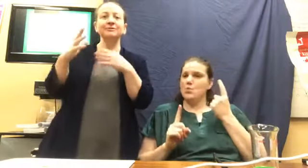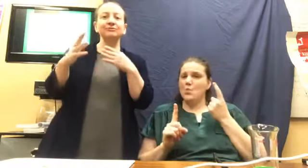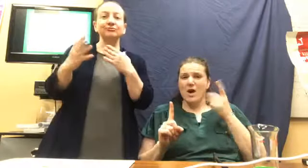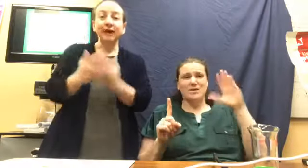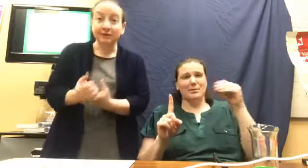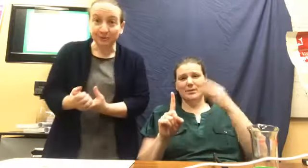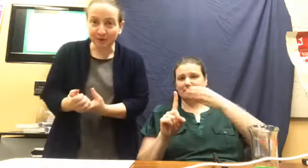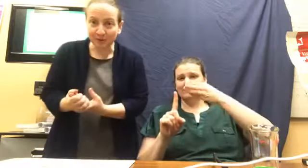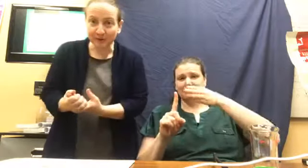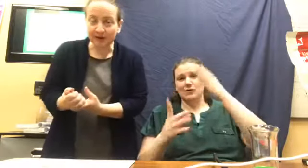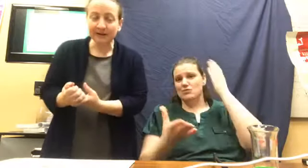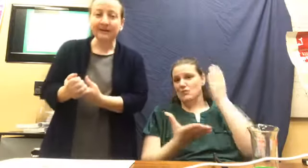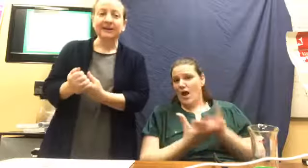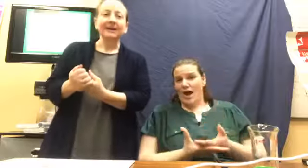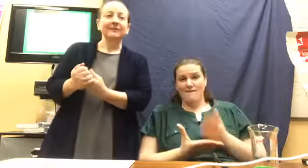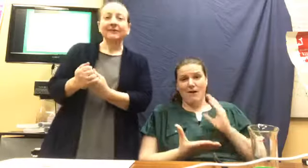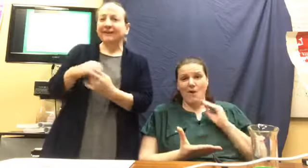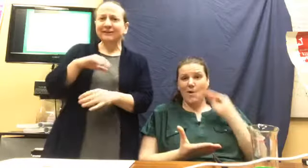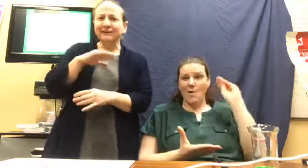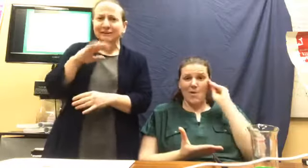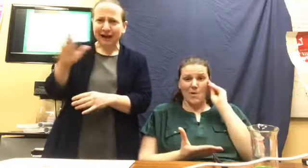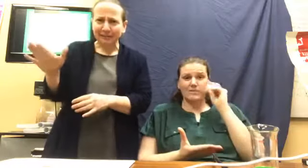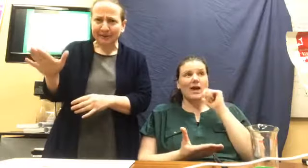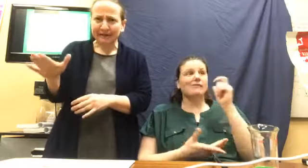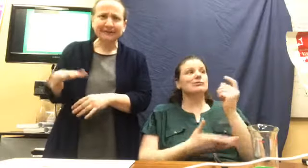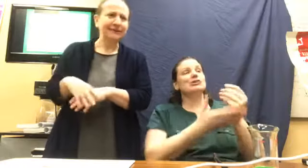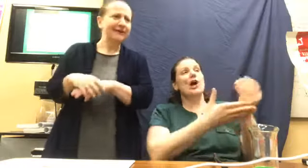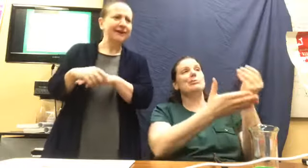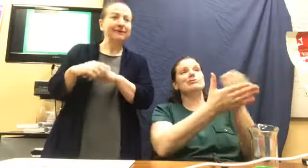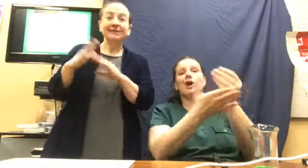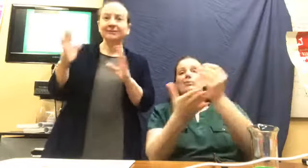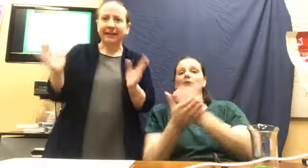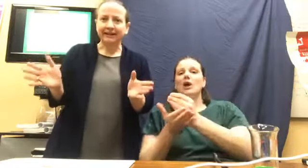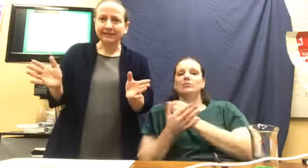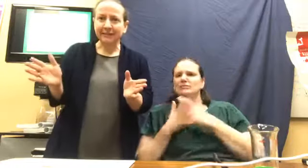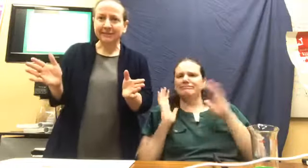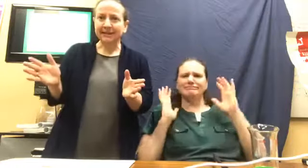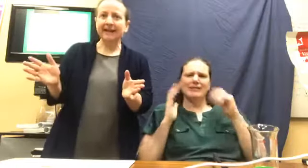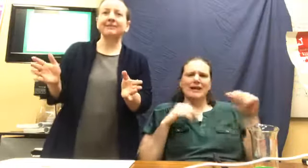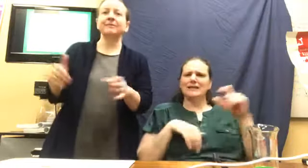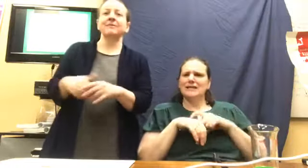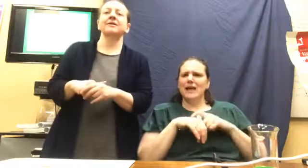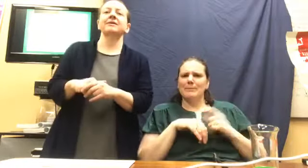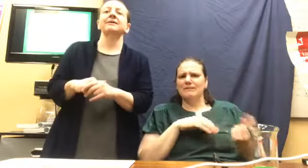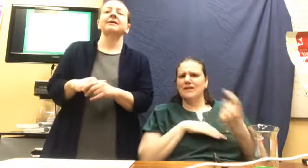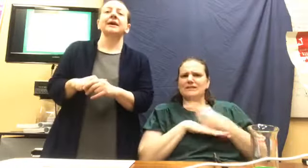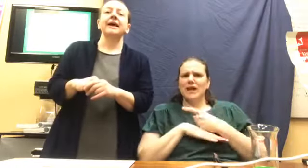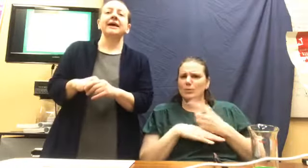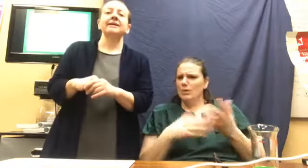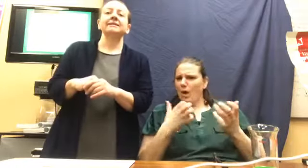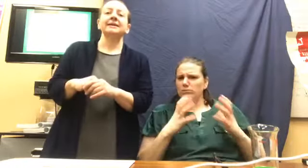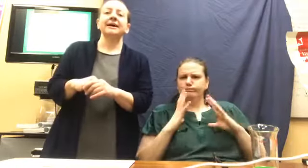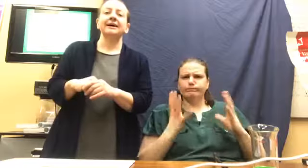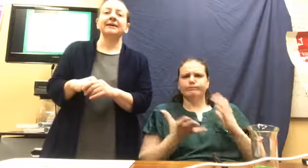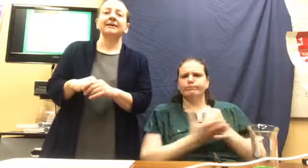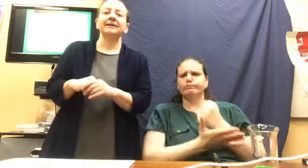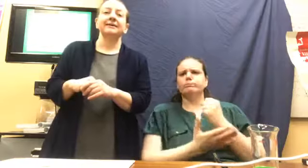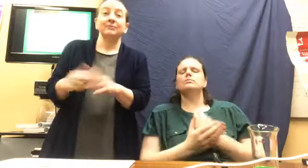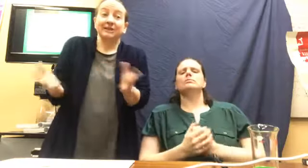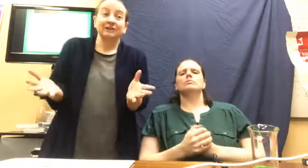right to our door. We don't have to go shopping. We don't have, we can do it any time of the day that we want. And, uh, we can